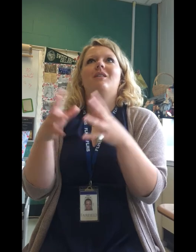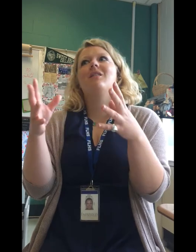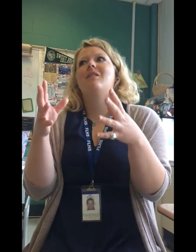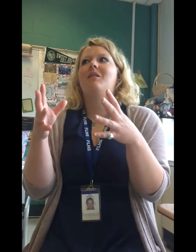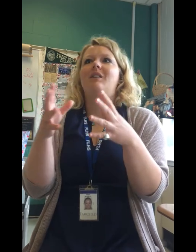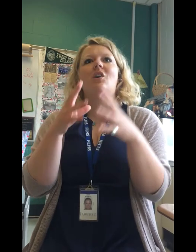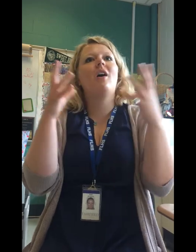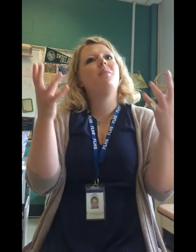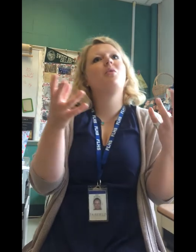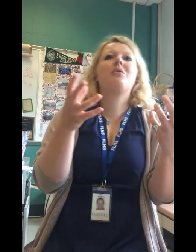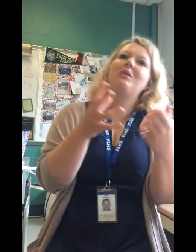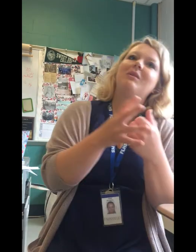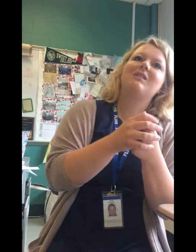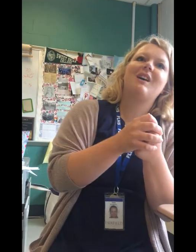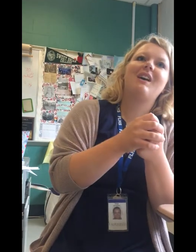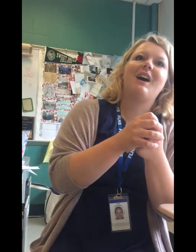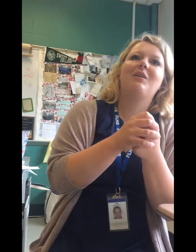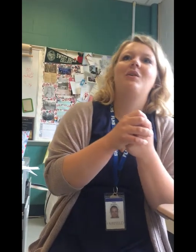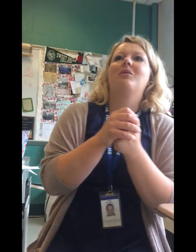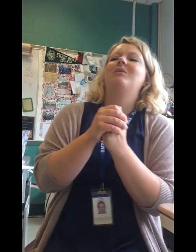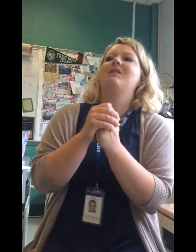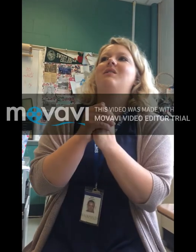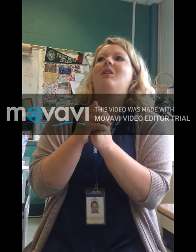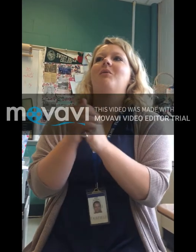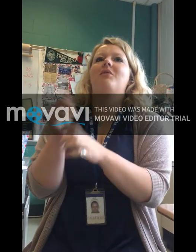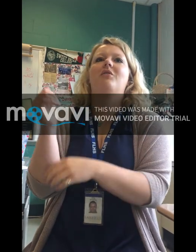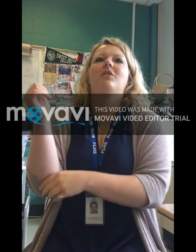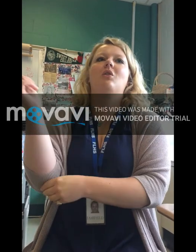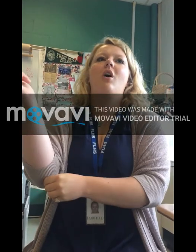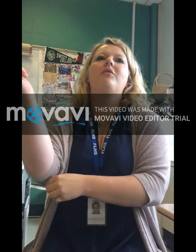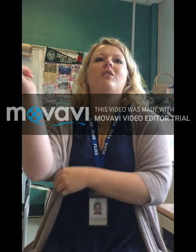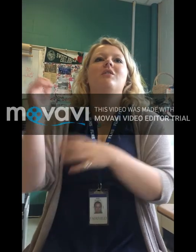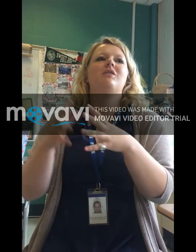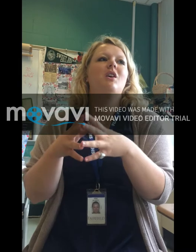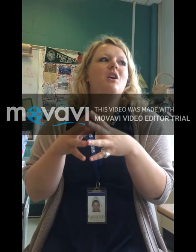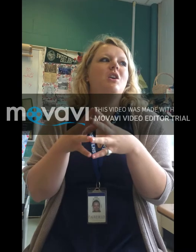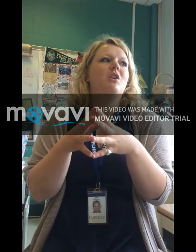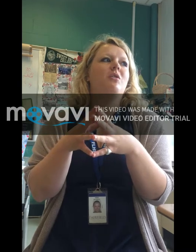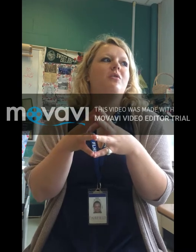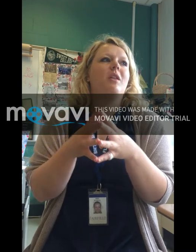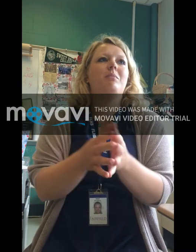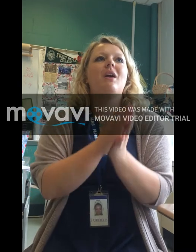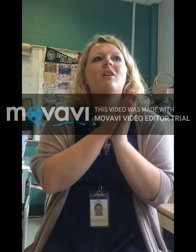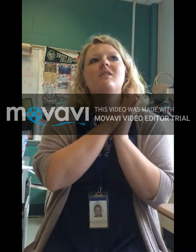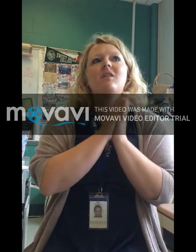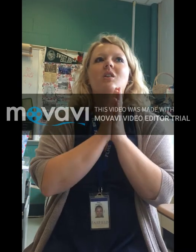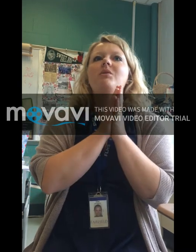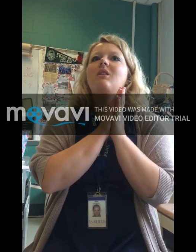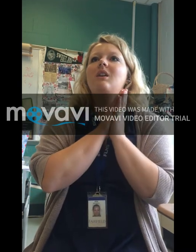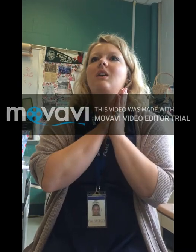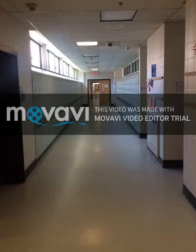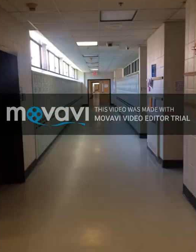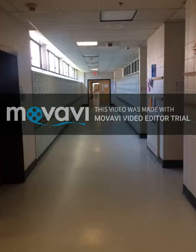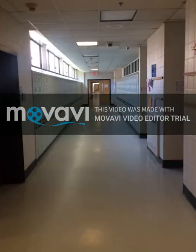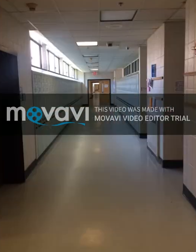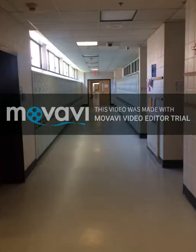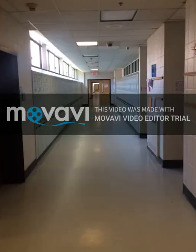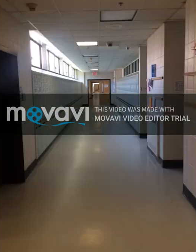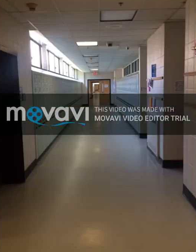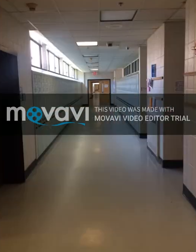adult ed program looks like. I don't know necessarily what Fairfield offers, you know, for like parents in the community. While the programs